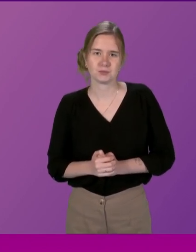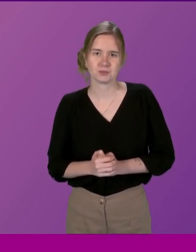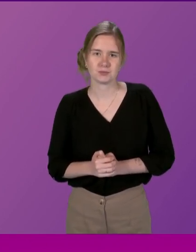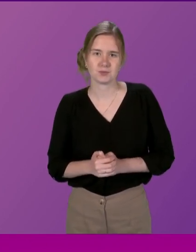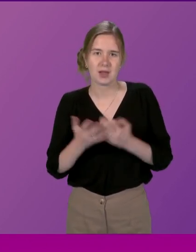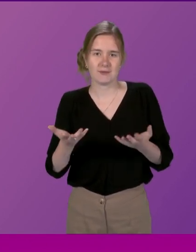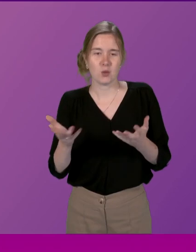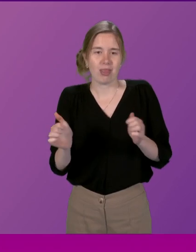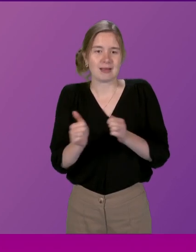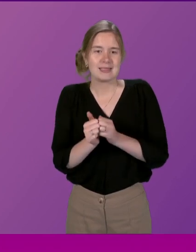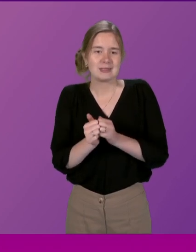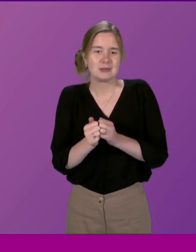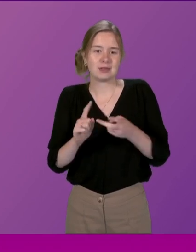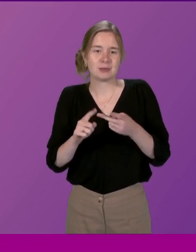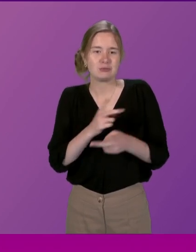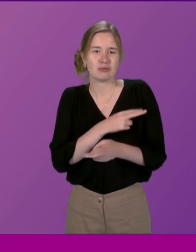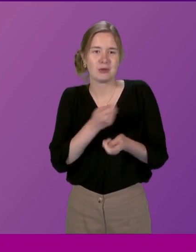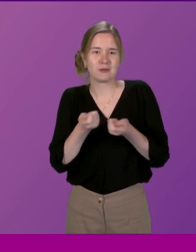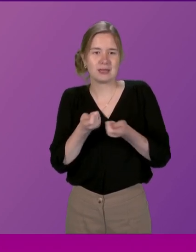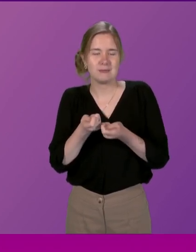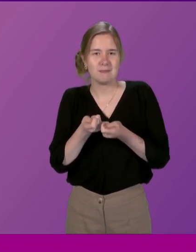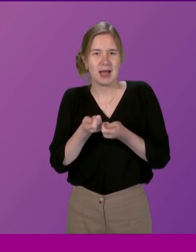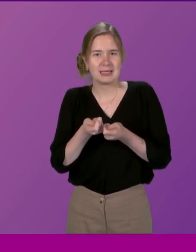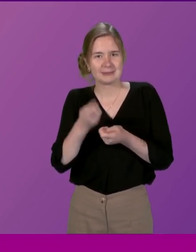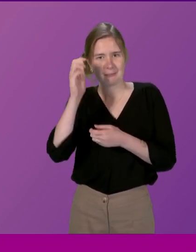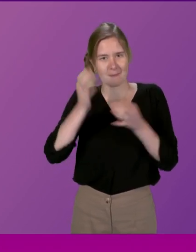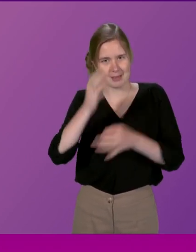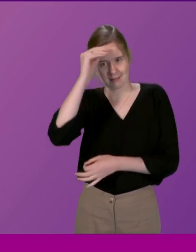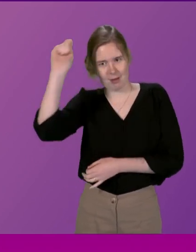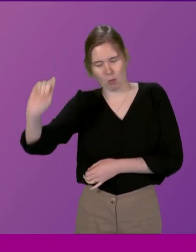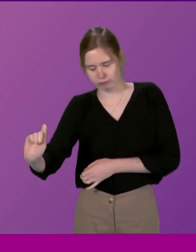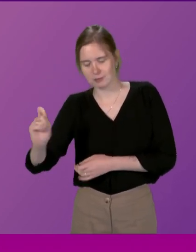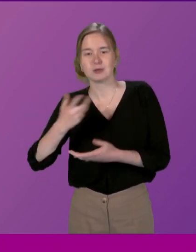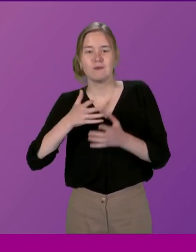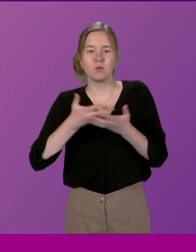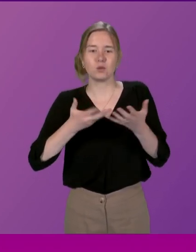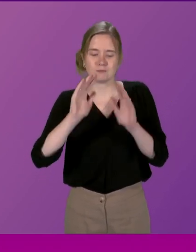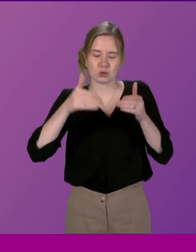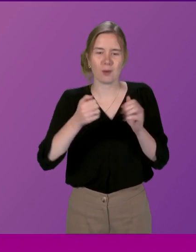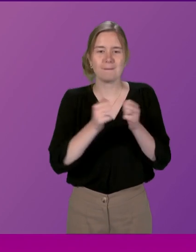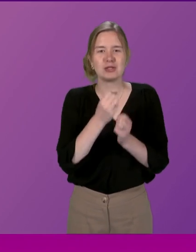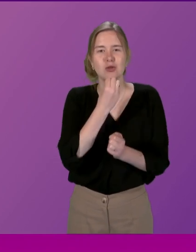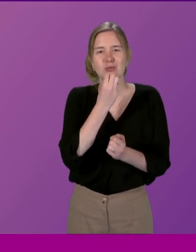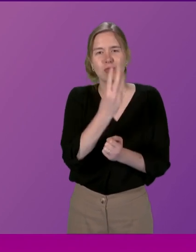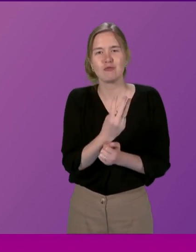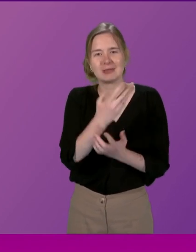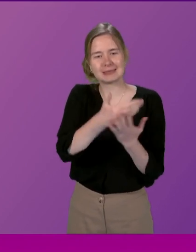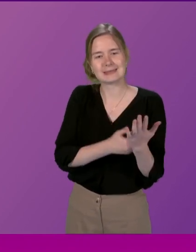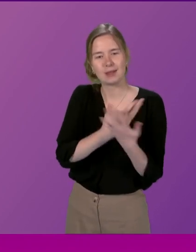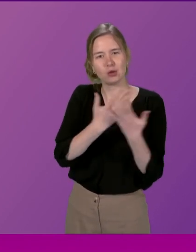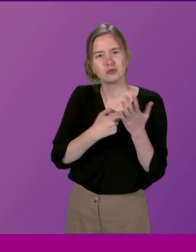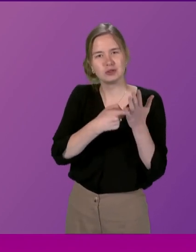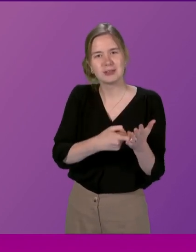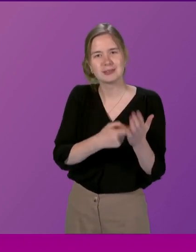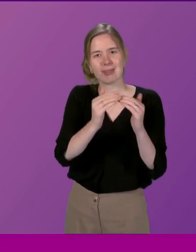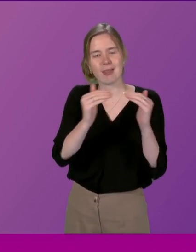with the consent of the Deputy Presiding Officer, take off my party political hat one moment to deal with page three of the report, where there are a number of suggestions that